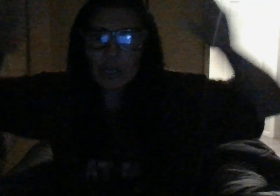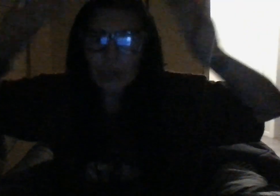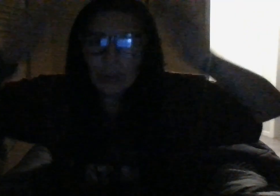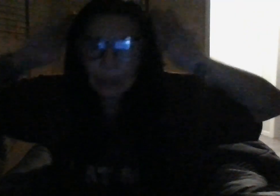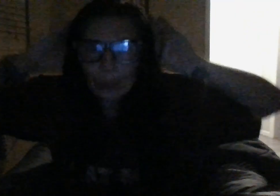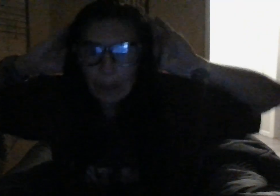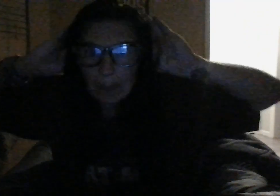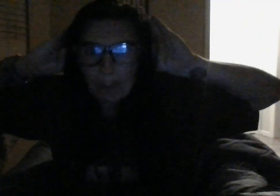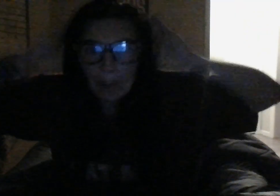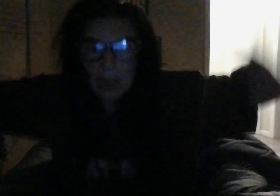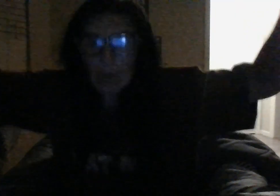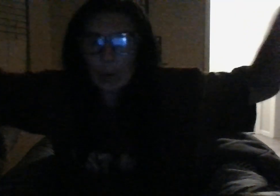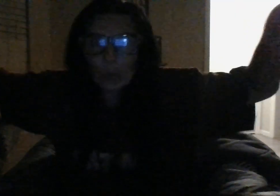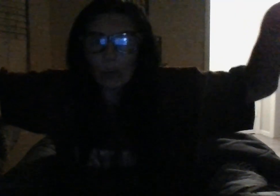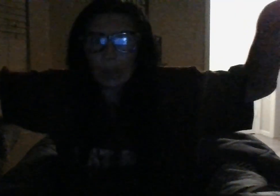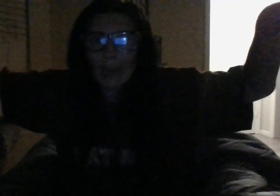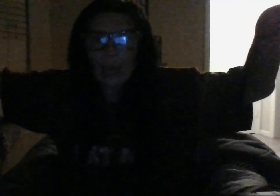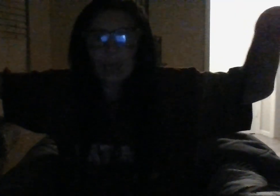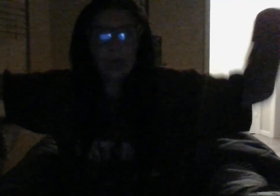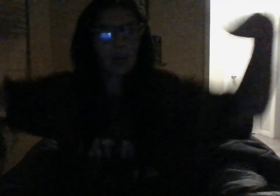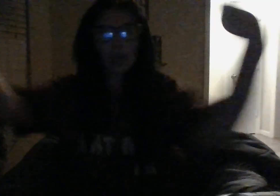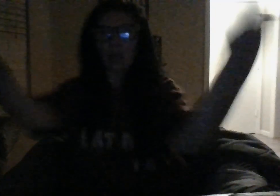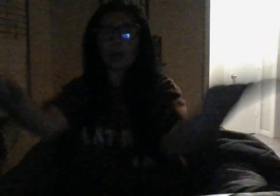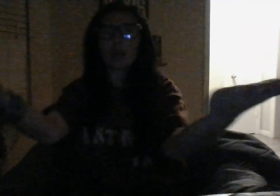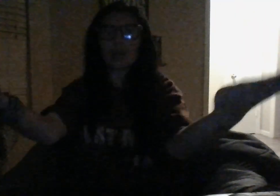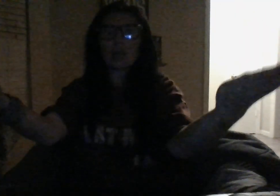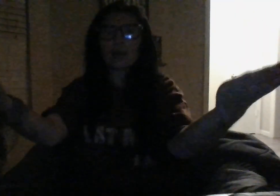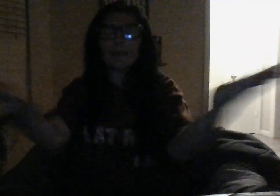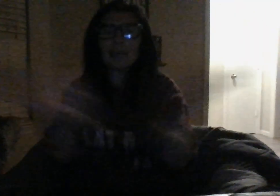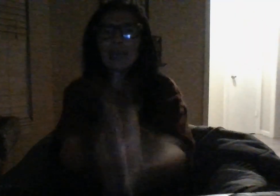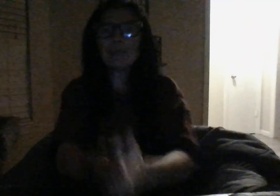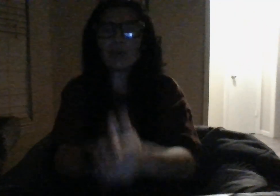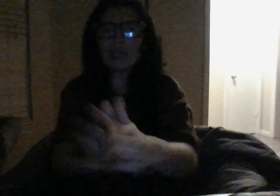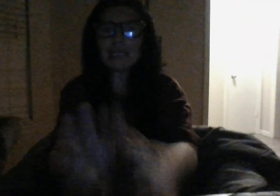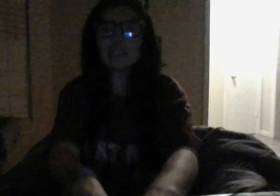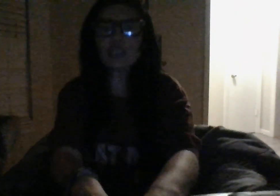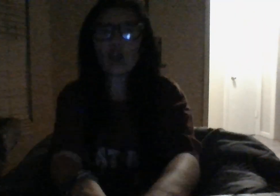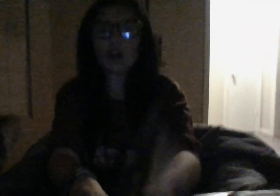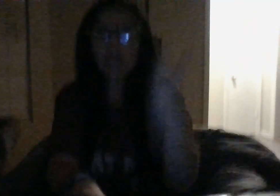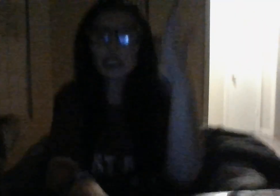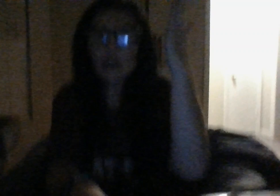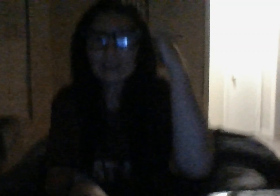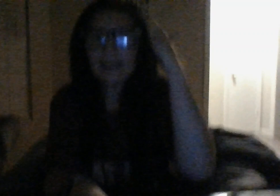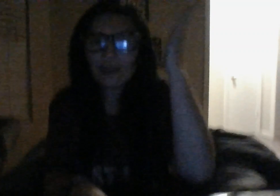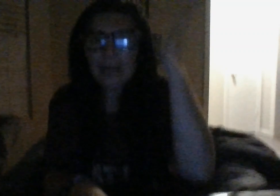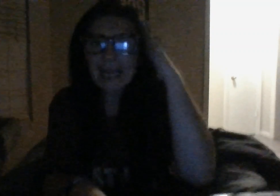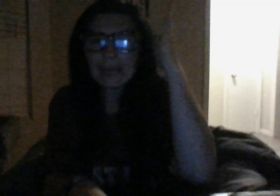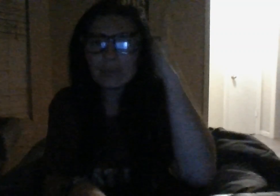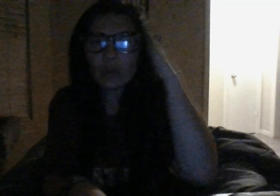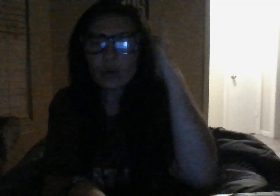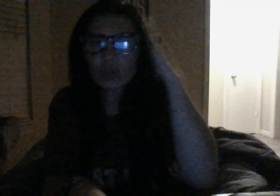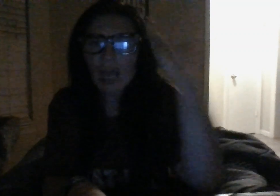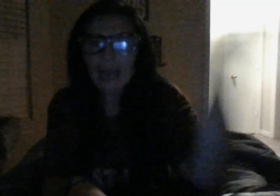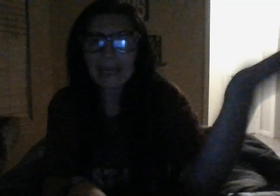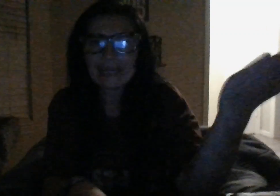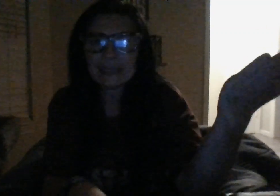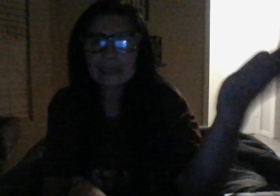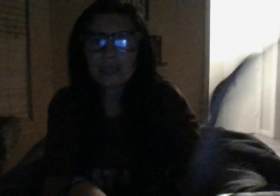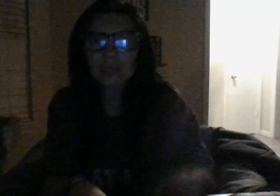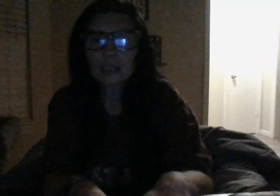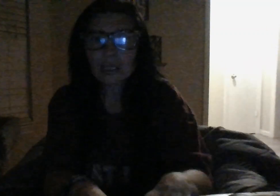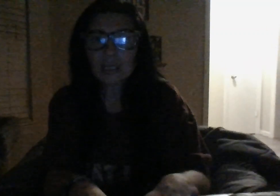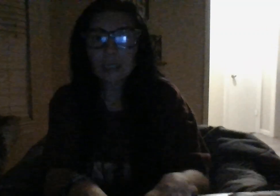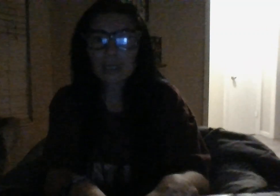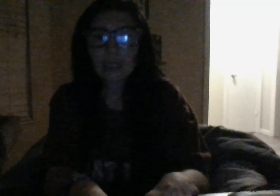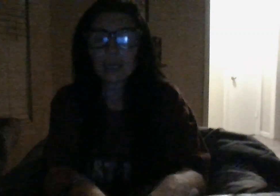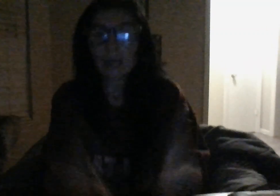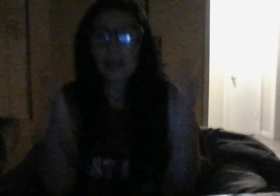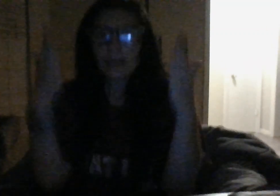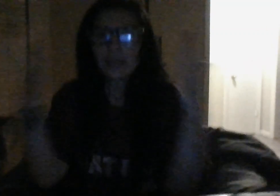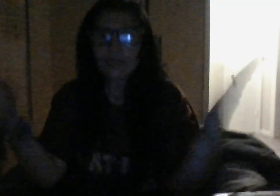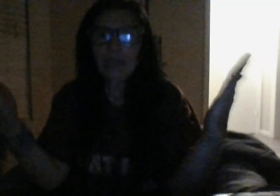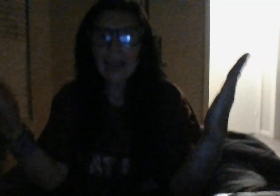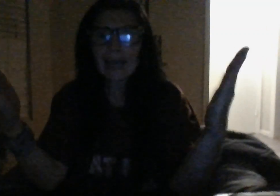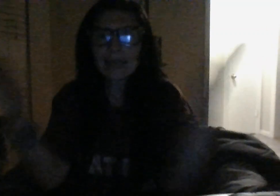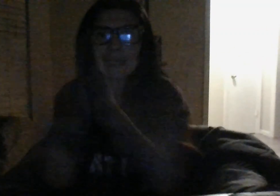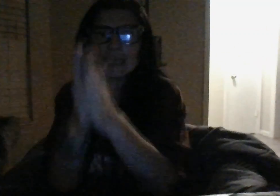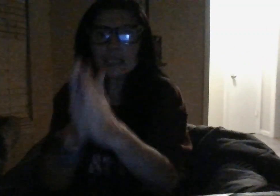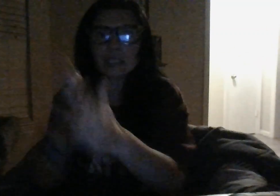do boom people need to start using their damn noodle doggins that is